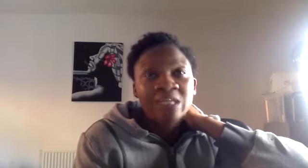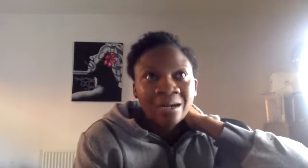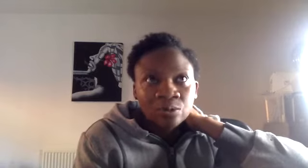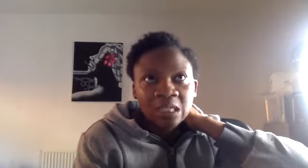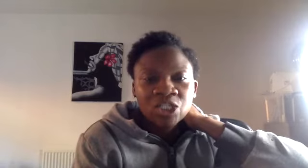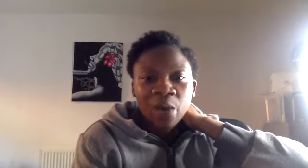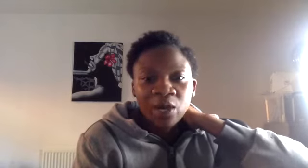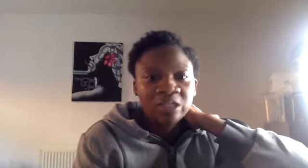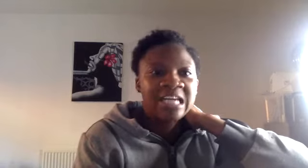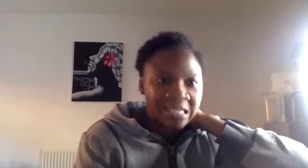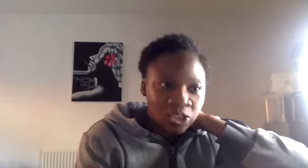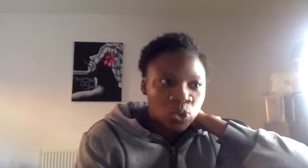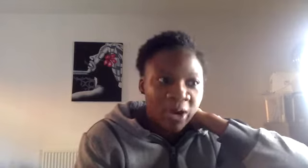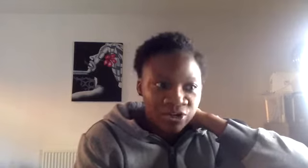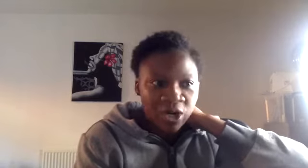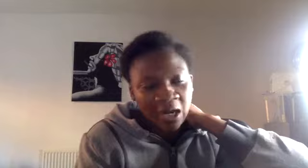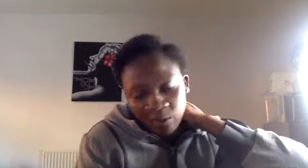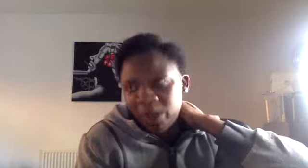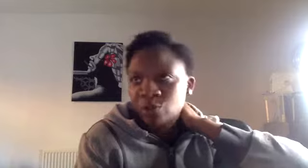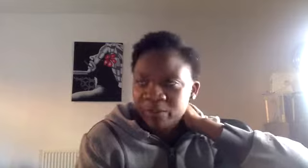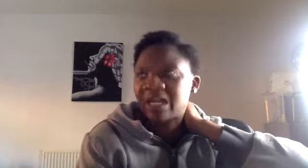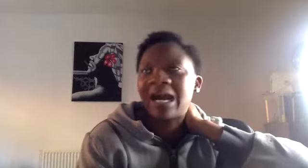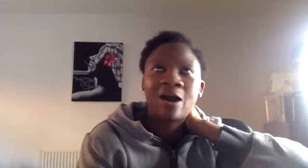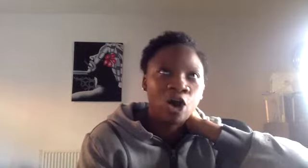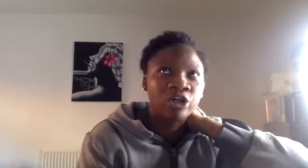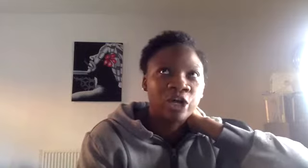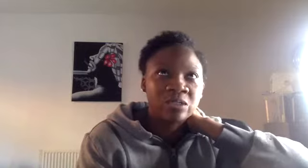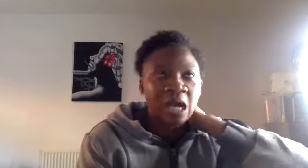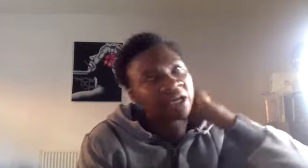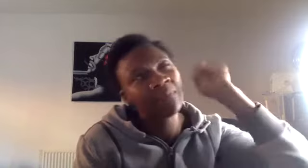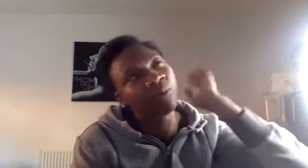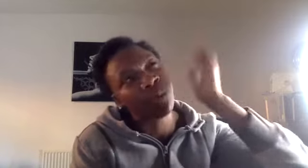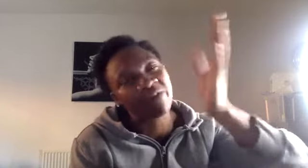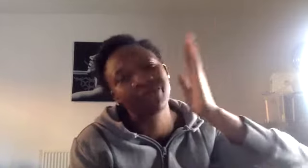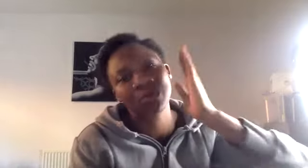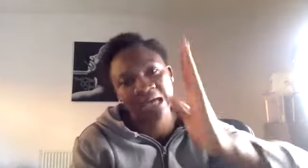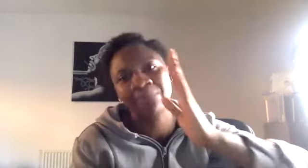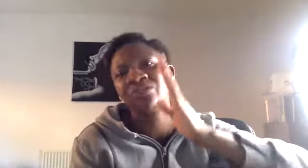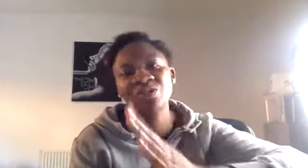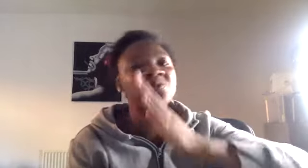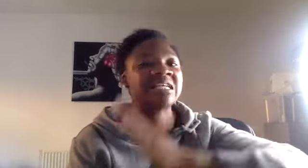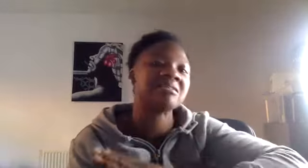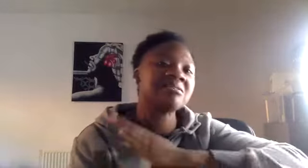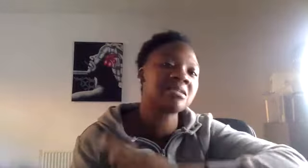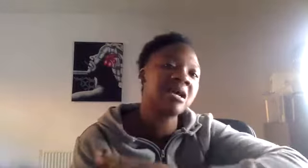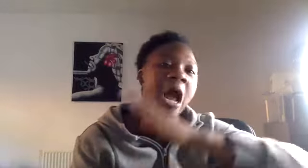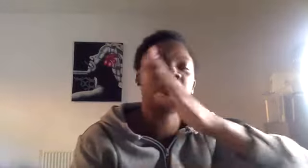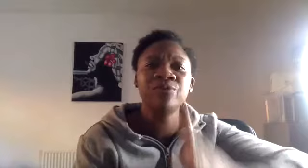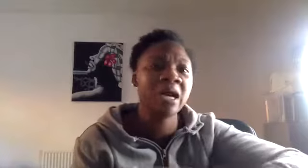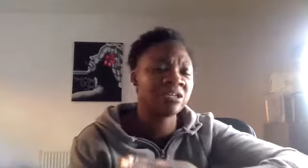else is going on? Yes, you sprained your ankle and when you sprained it, how long ago was that? Okay, but what's happened to you since? How have you managed